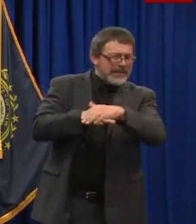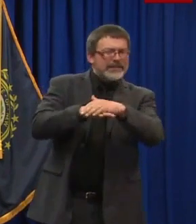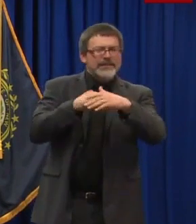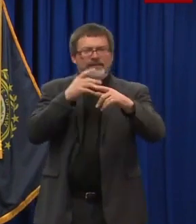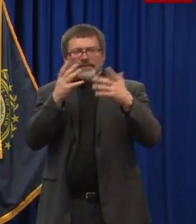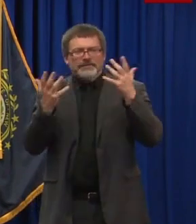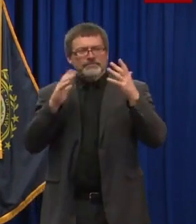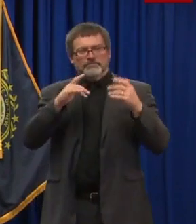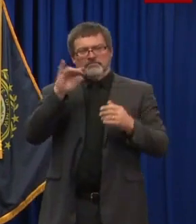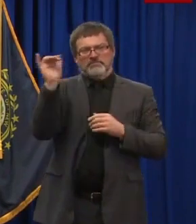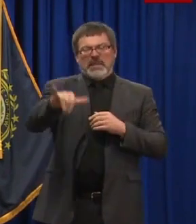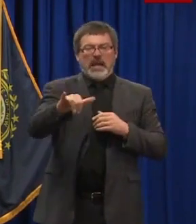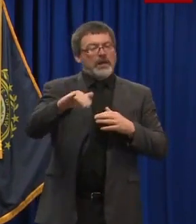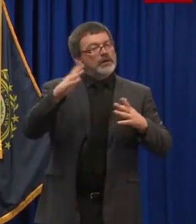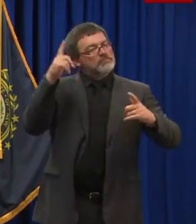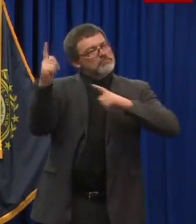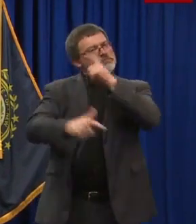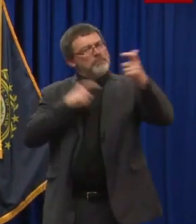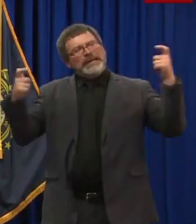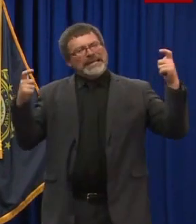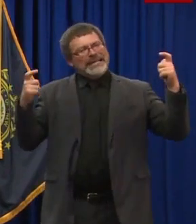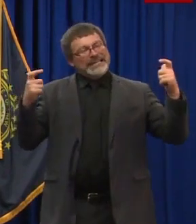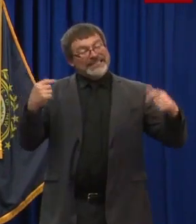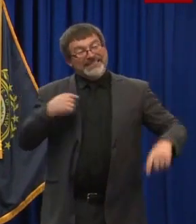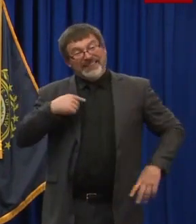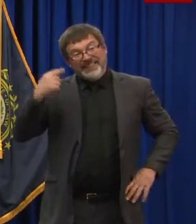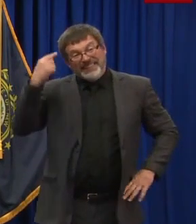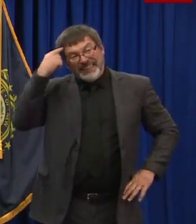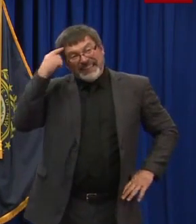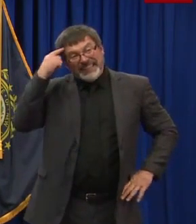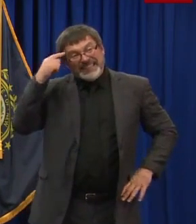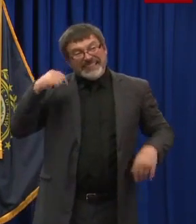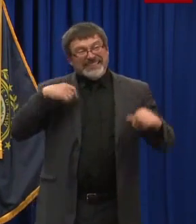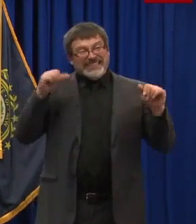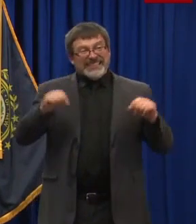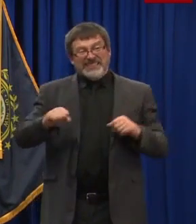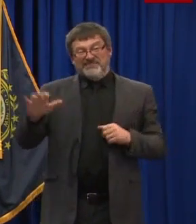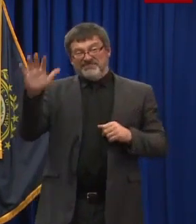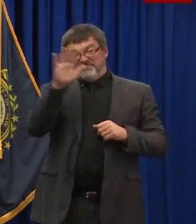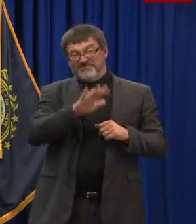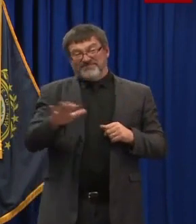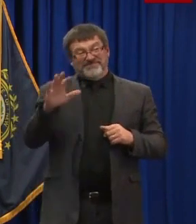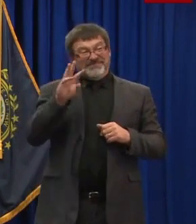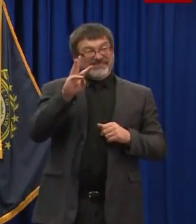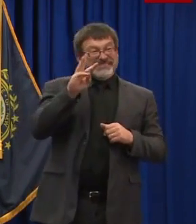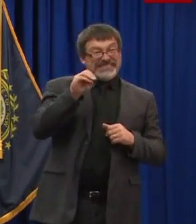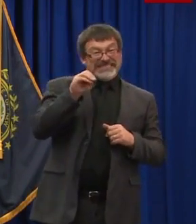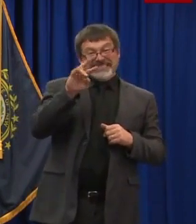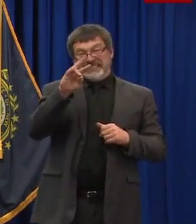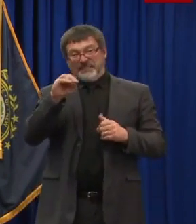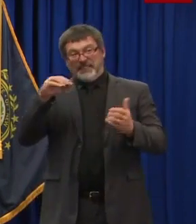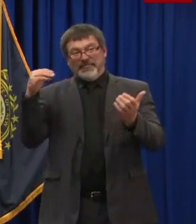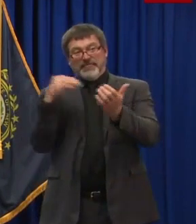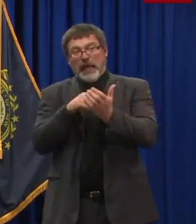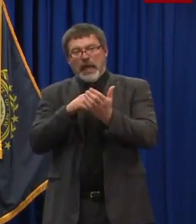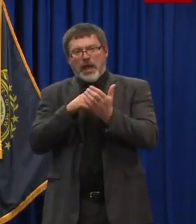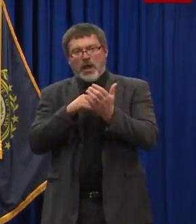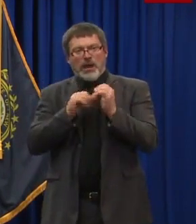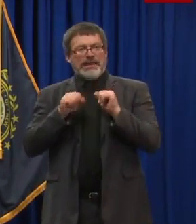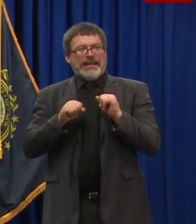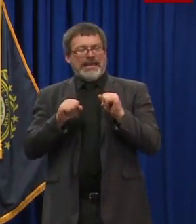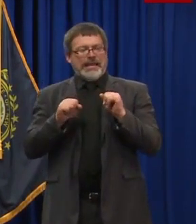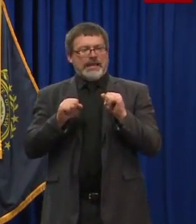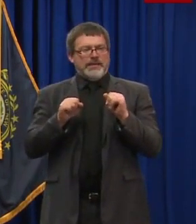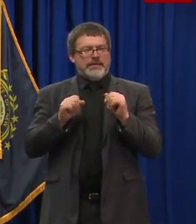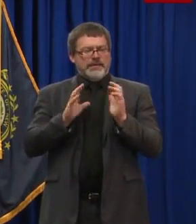large. I think they hold well somewhere into the 60,000, 70,000 range in terms of capacity. And we've maintained a great relationship with them